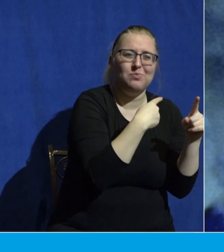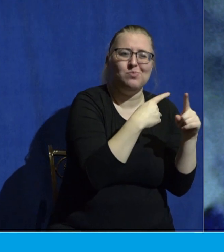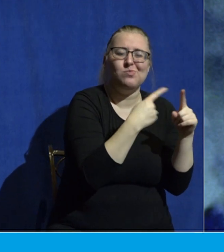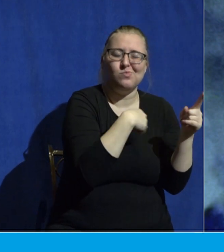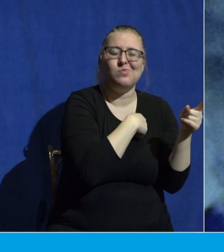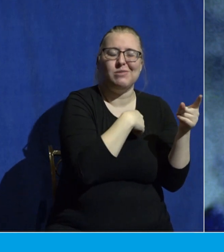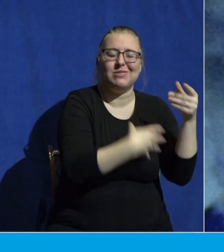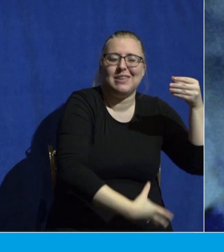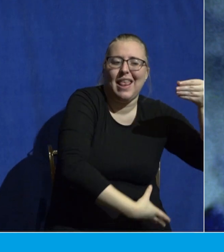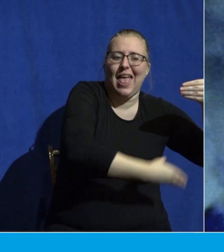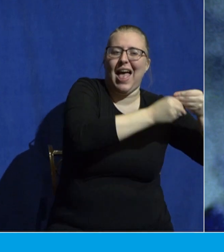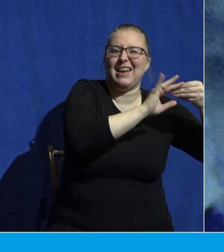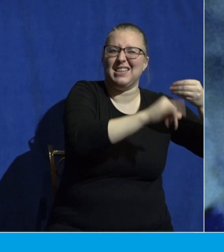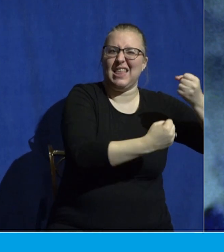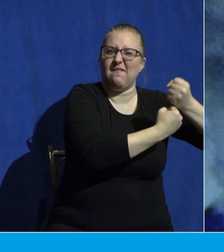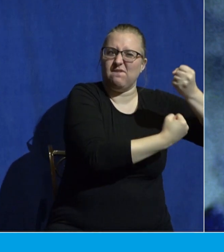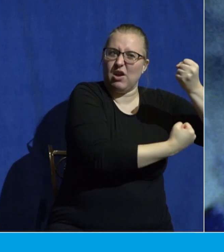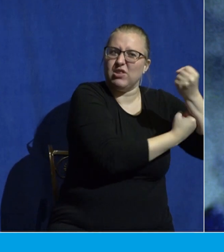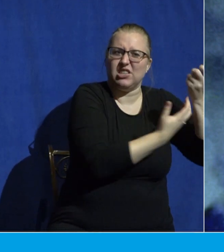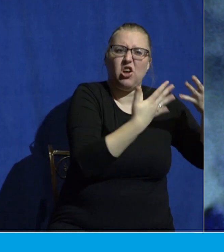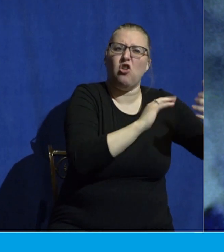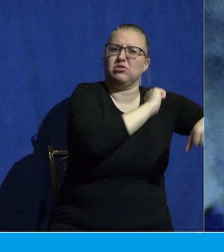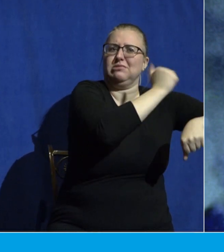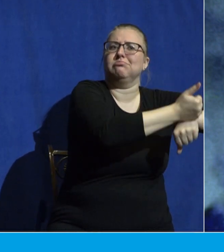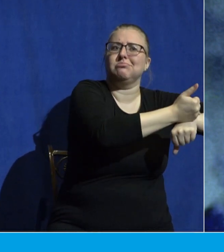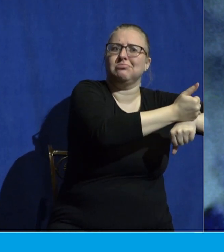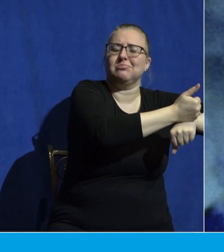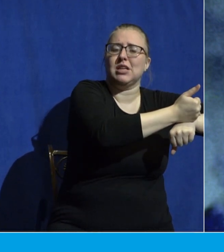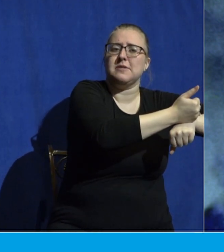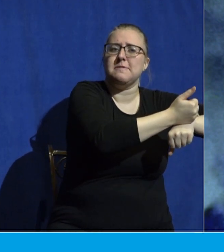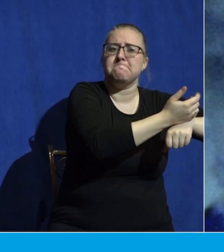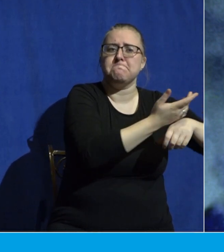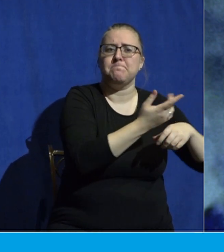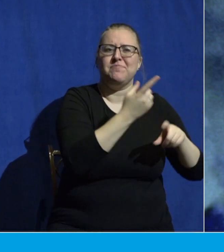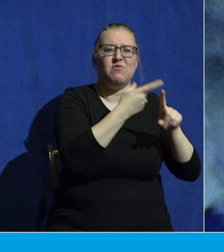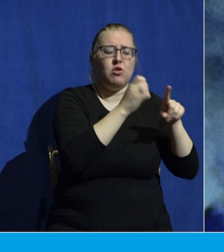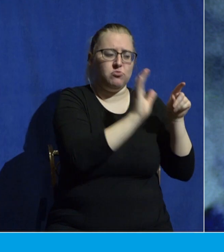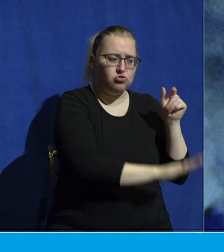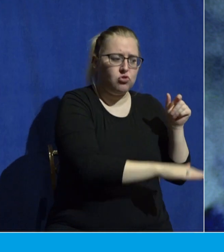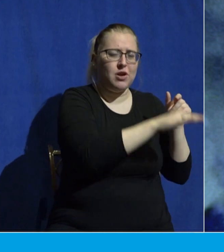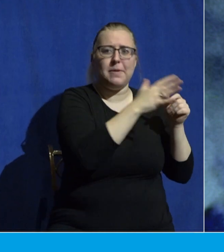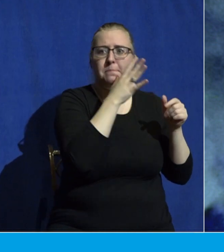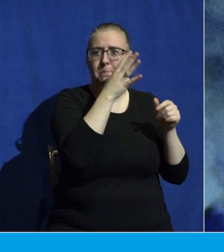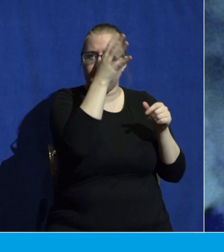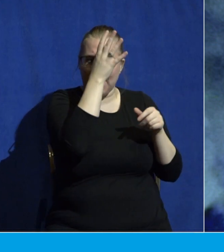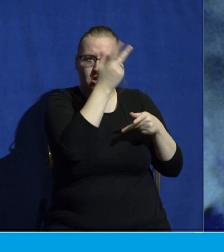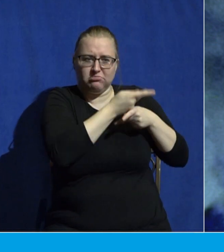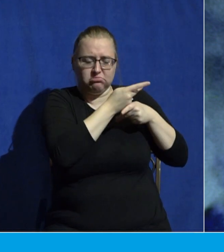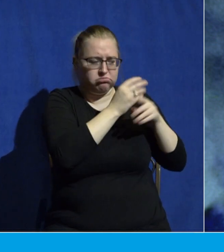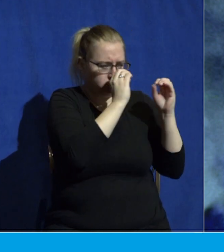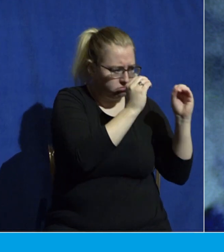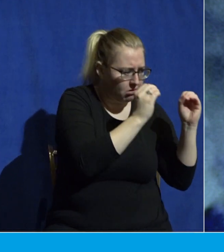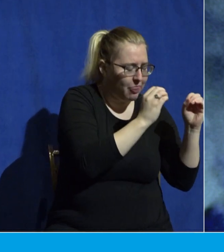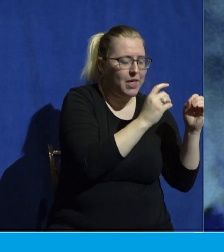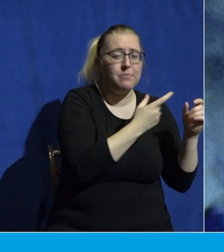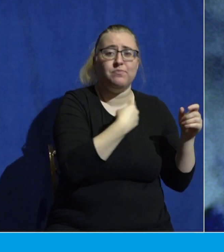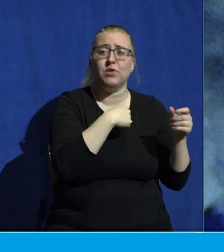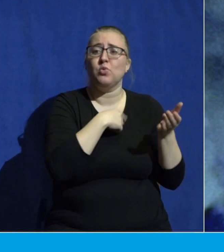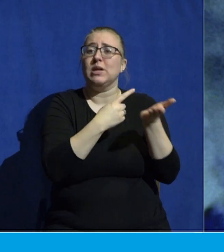foundation that had already been invested into them from their parents and caregivers. We talked about how magnificent